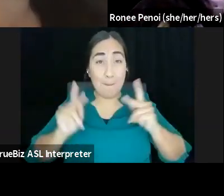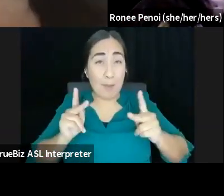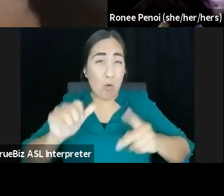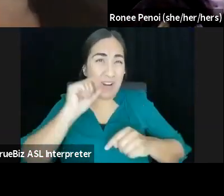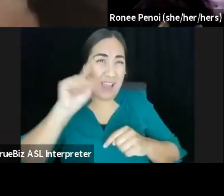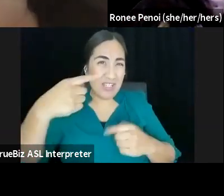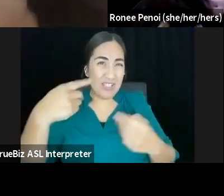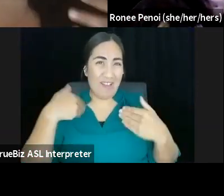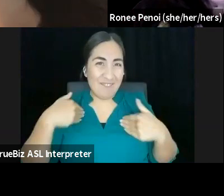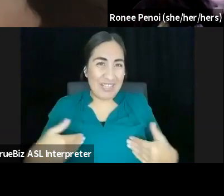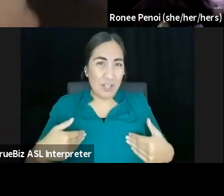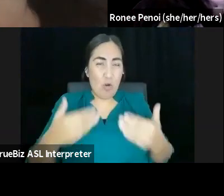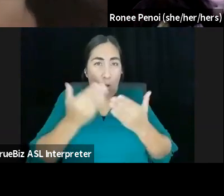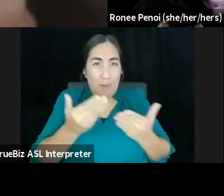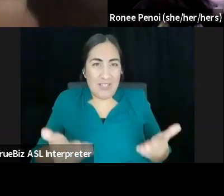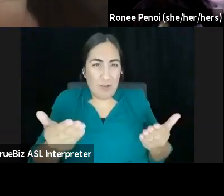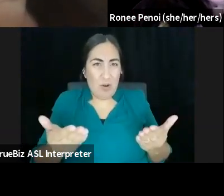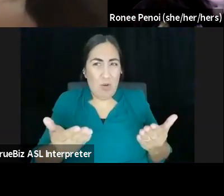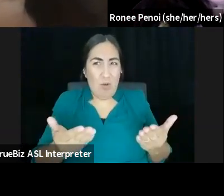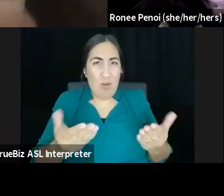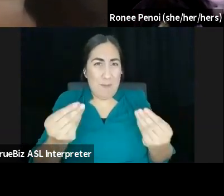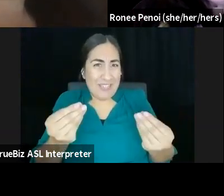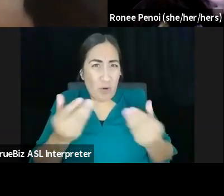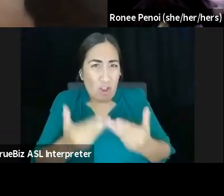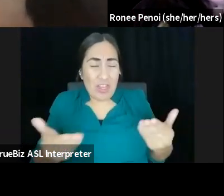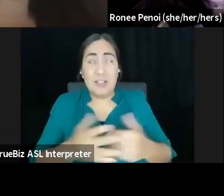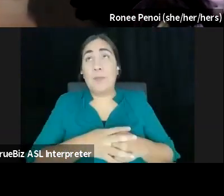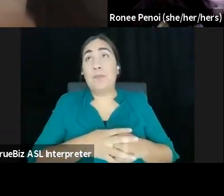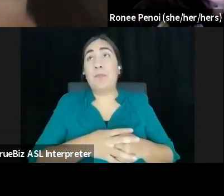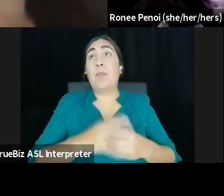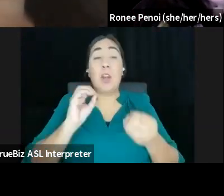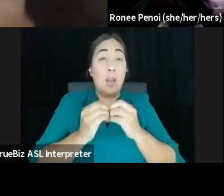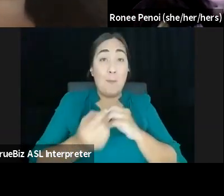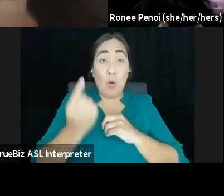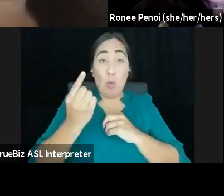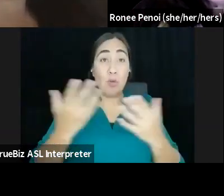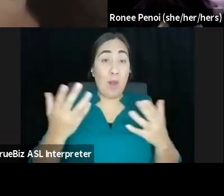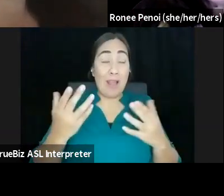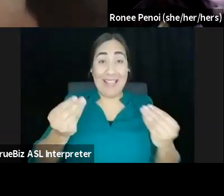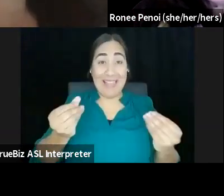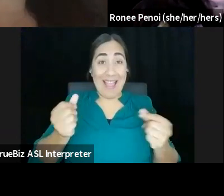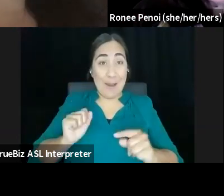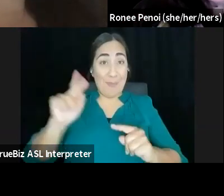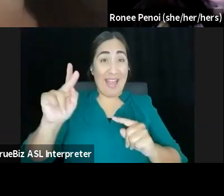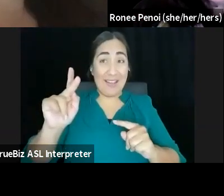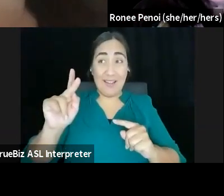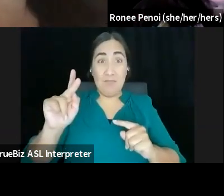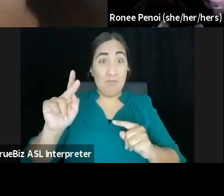Um, well, there's lots of things to do. Uh, number one is land back. Let's give the land back. So, um, 80%